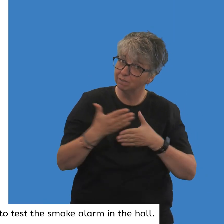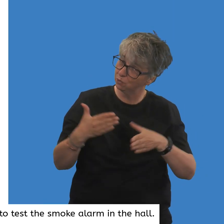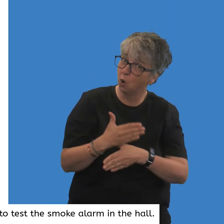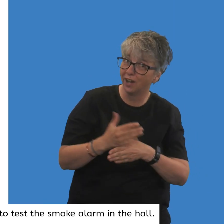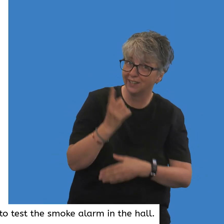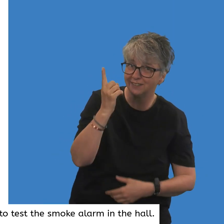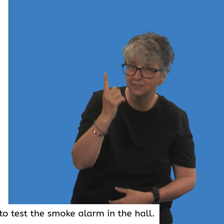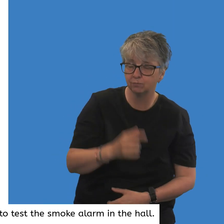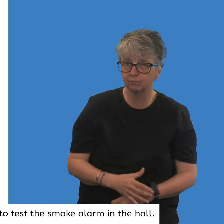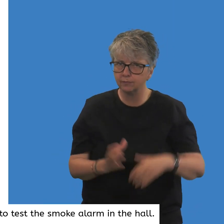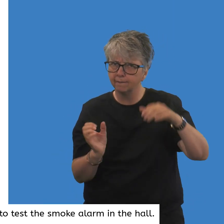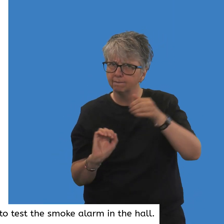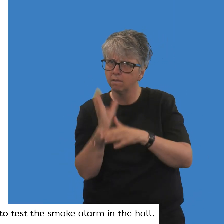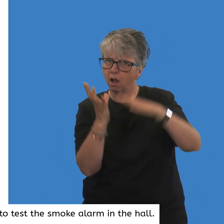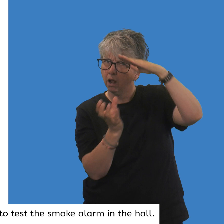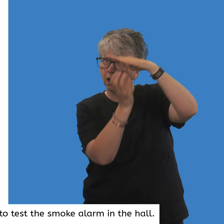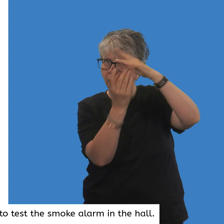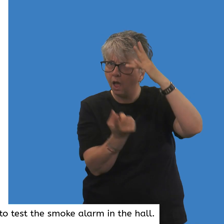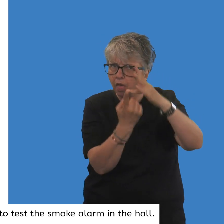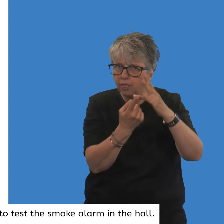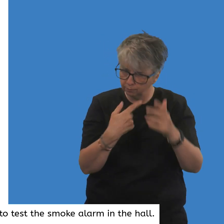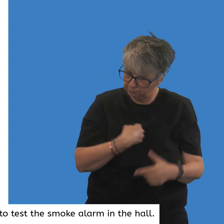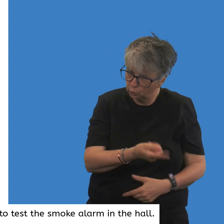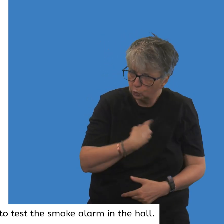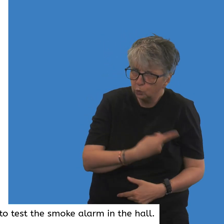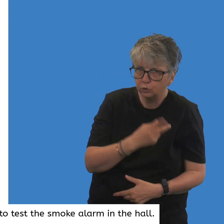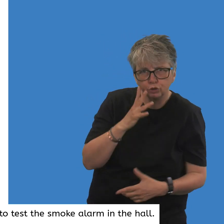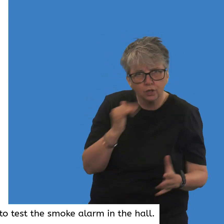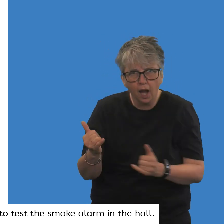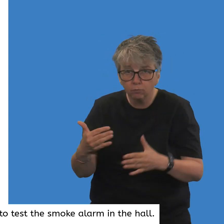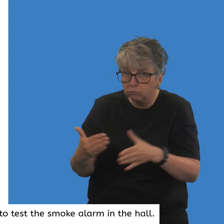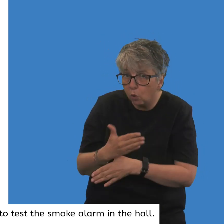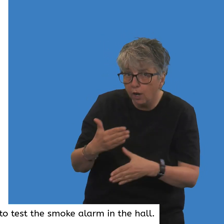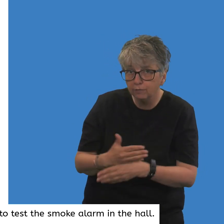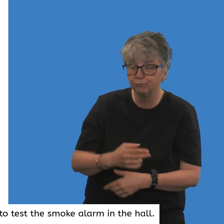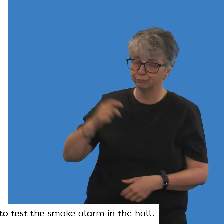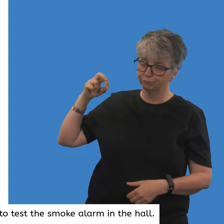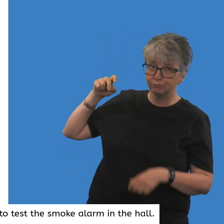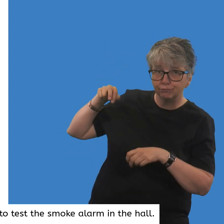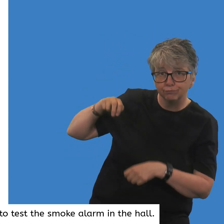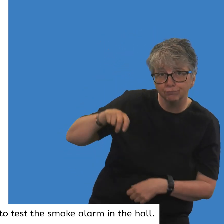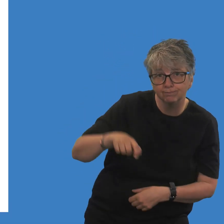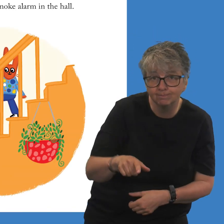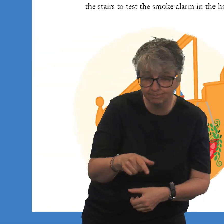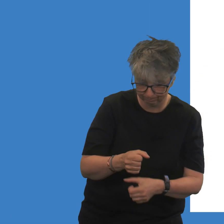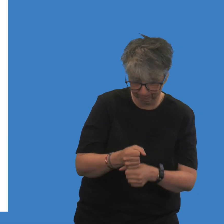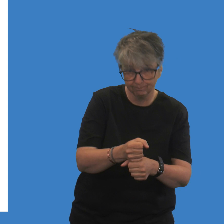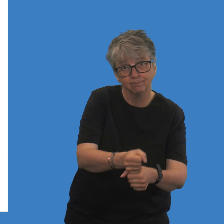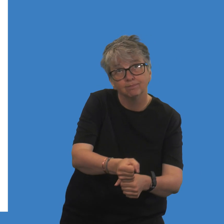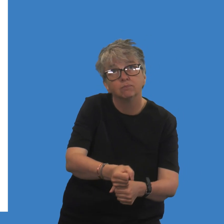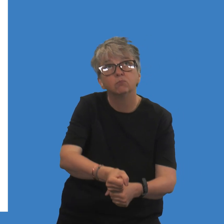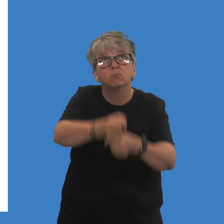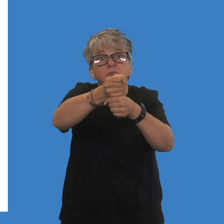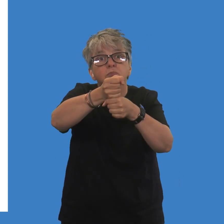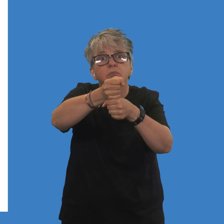Shall we test the other one? Harry bounced down the stairs to test the smoke alarm in the hall. Look, said